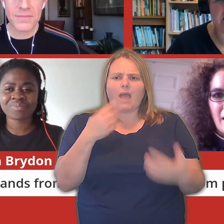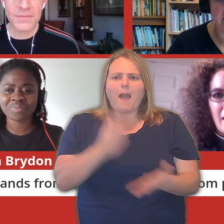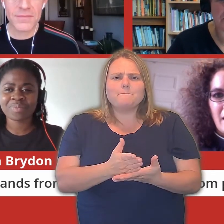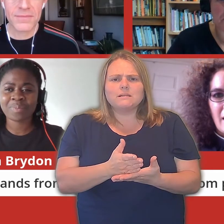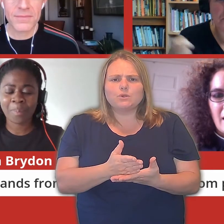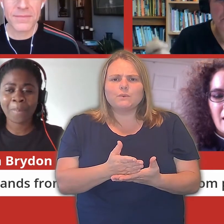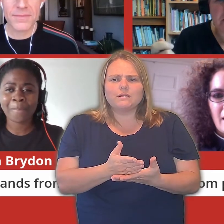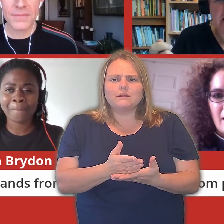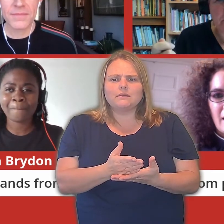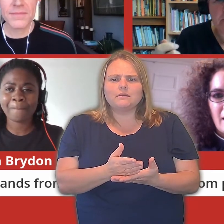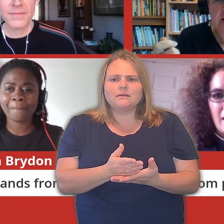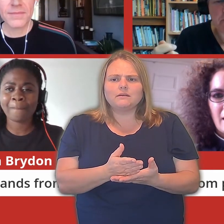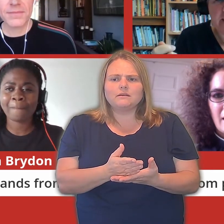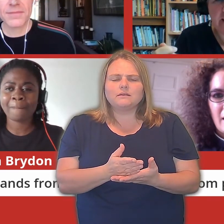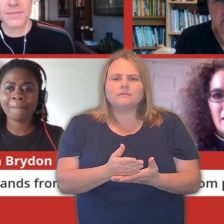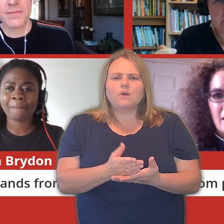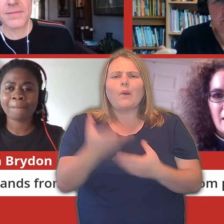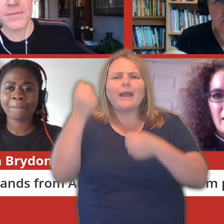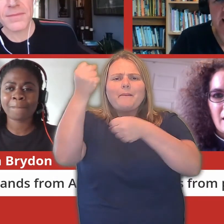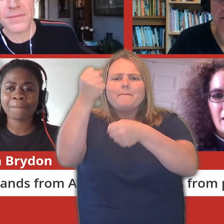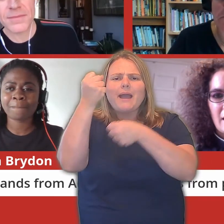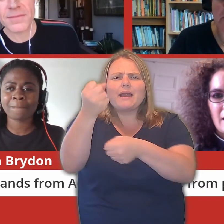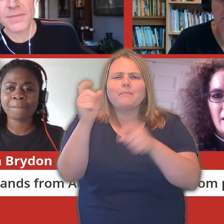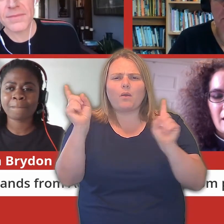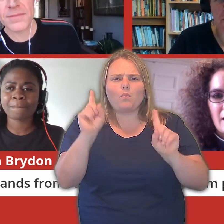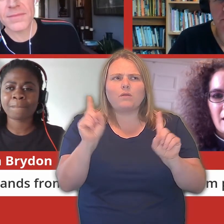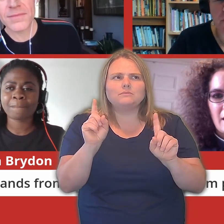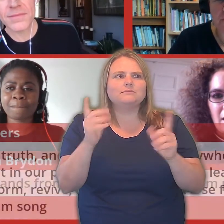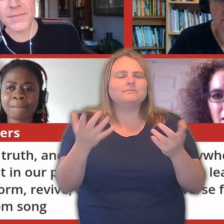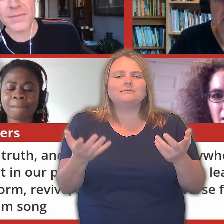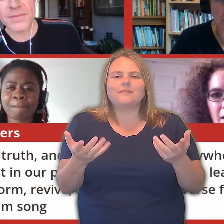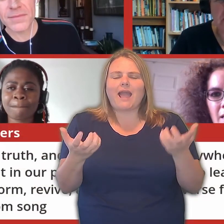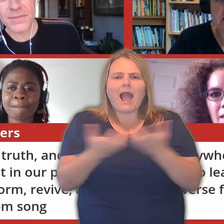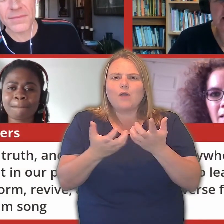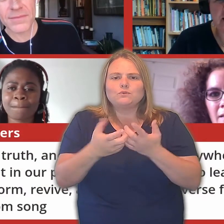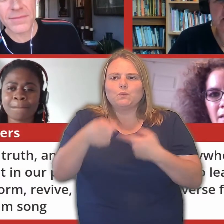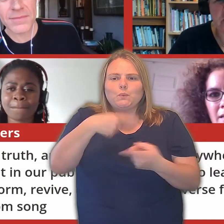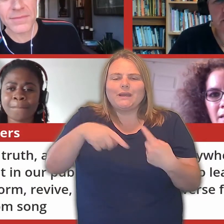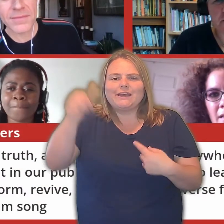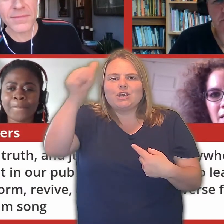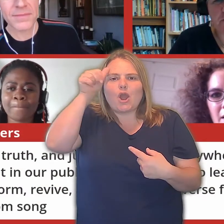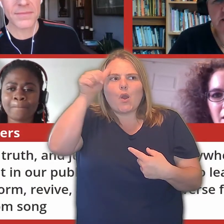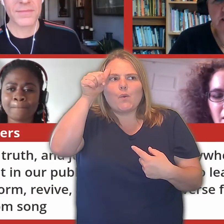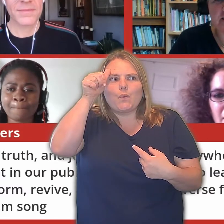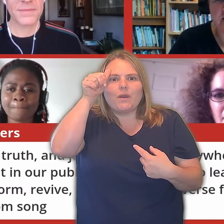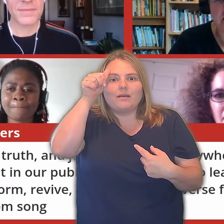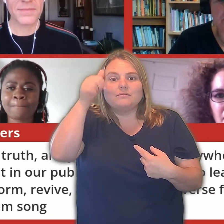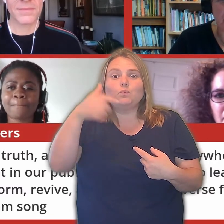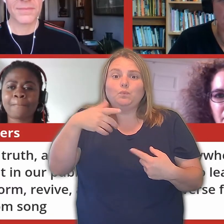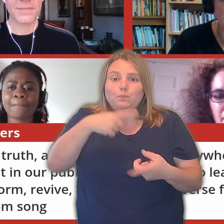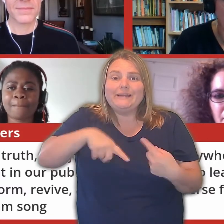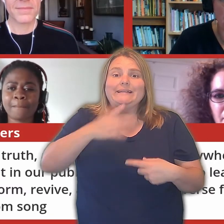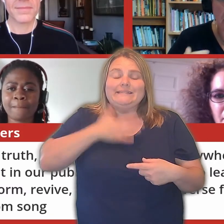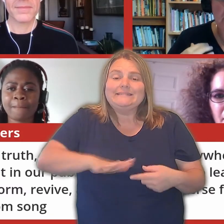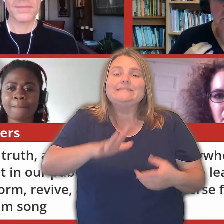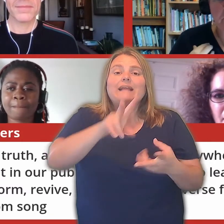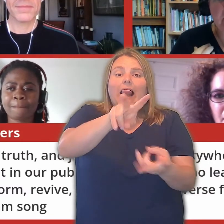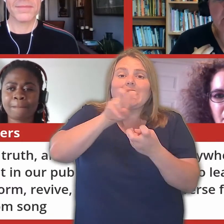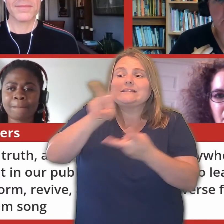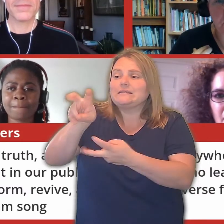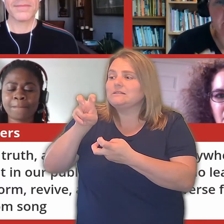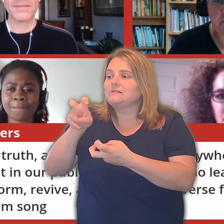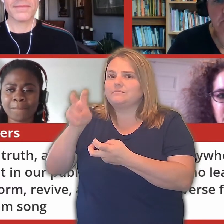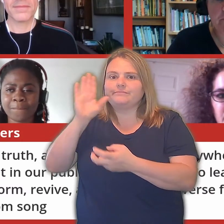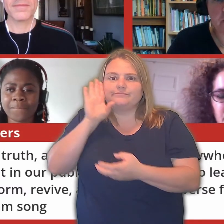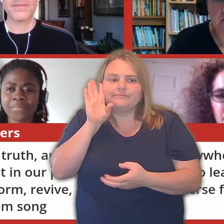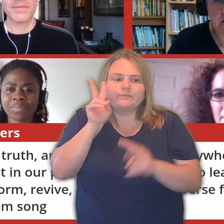Absolutely. So what should we be campaigning about? And how do we know? So how are we listening to our communities? So, you know, what's it for